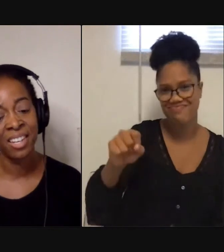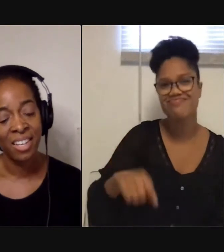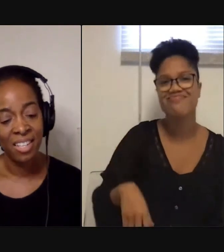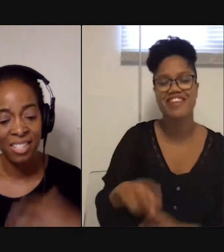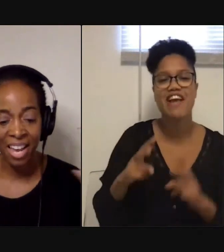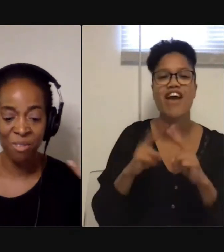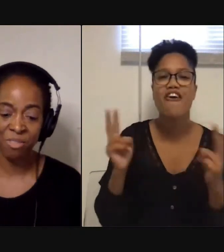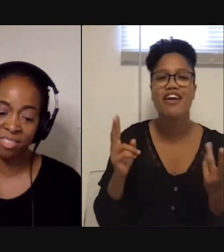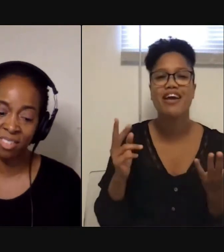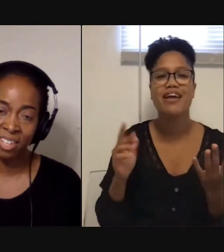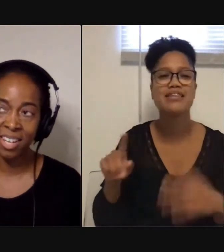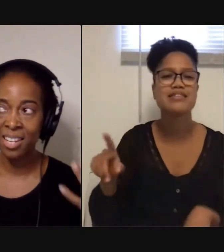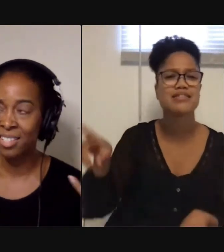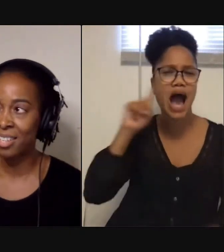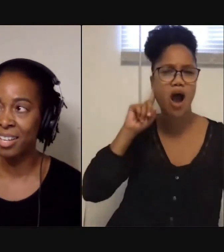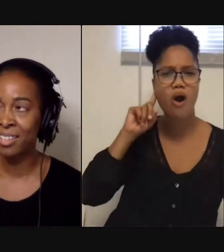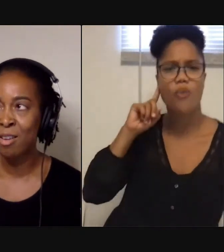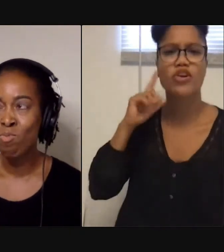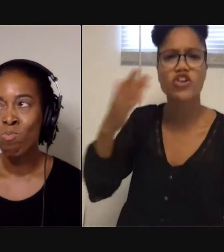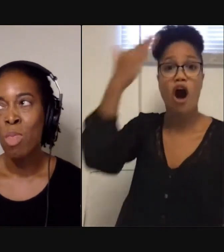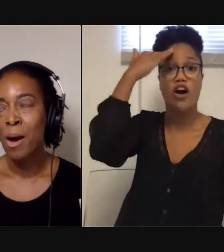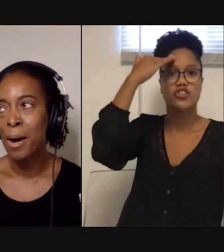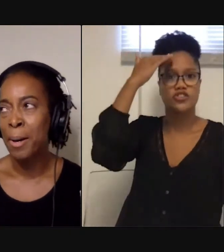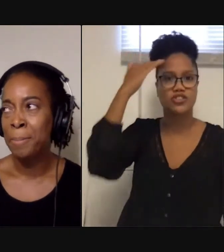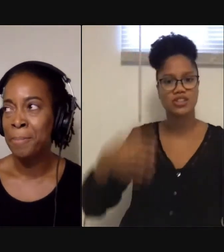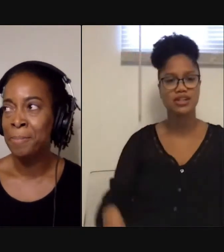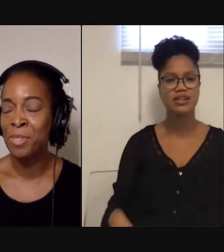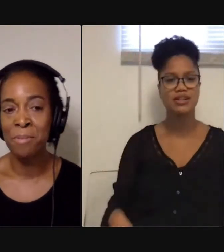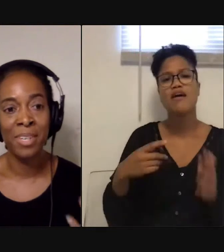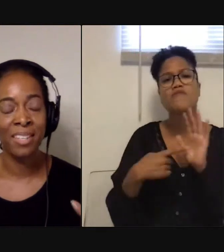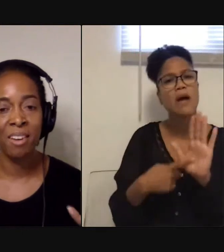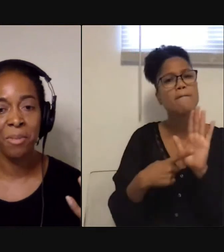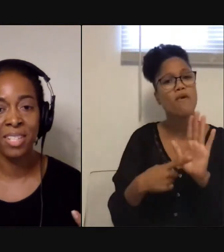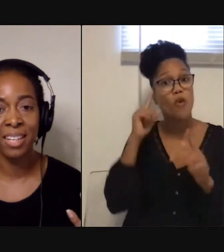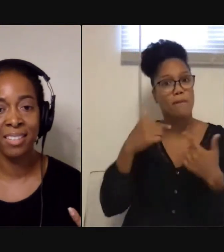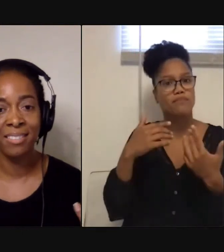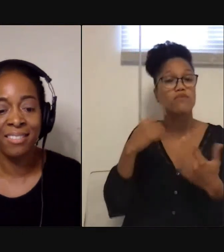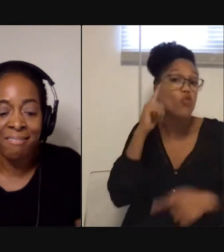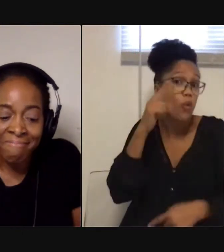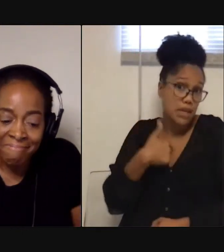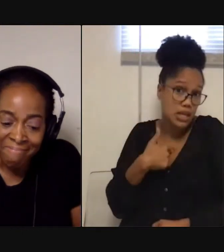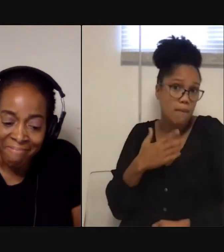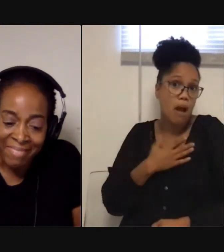very sound conscious. It's like, to me, it's almost like